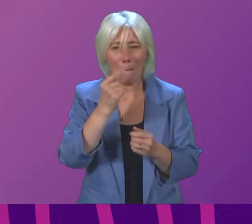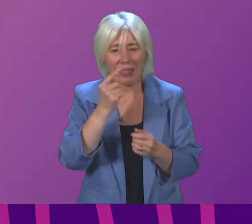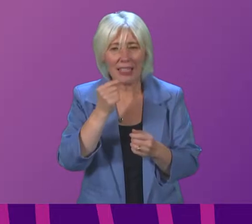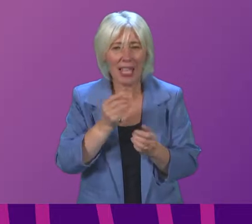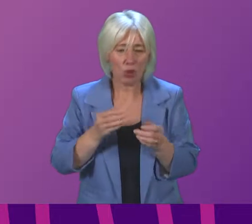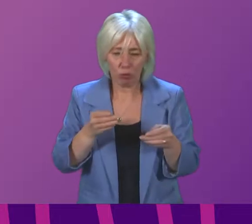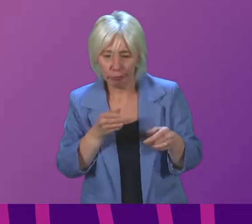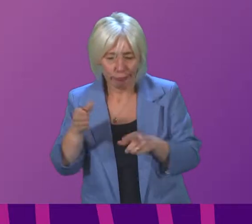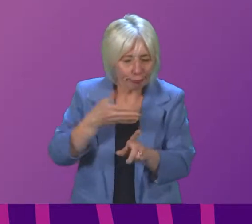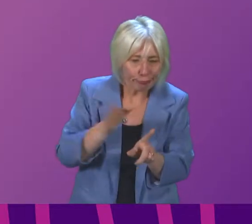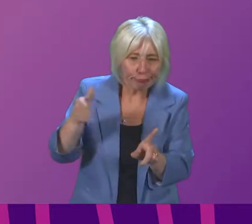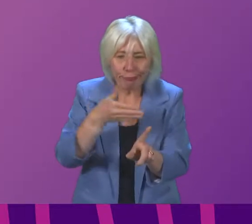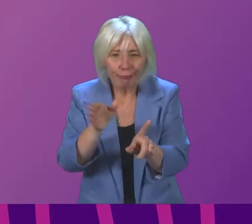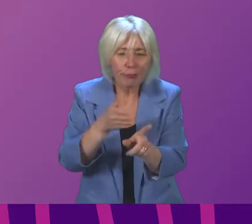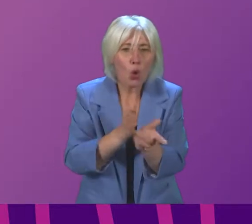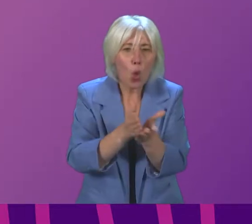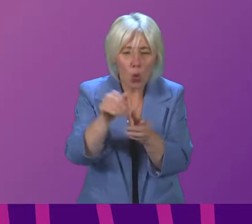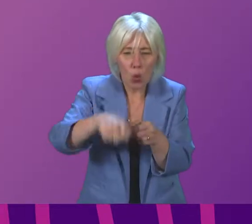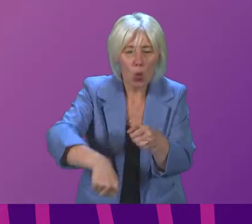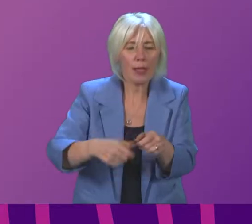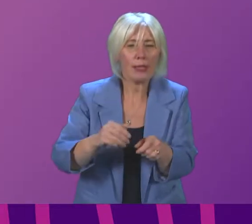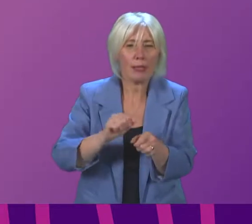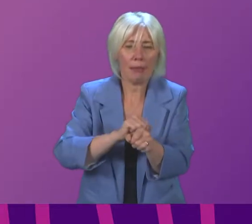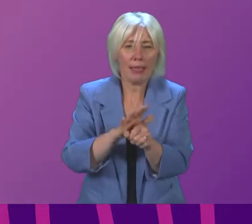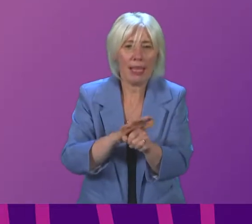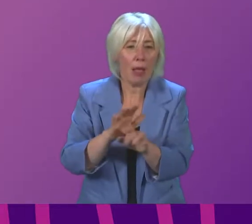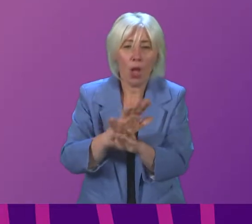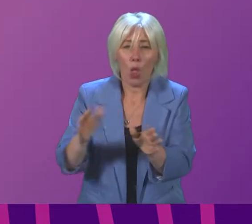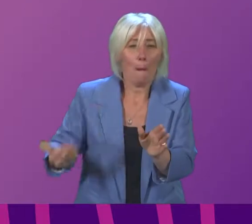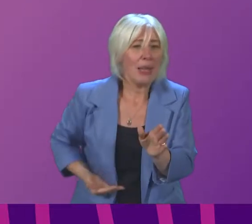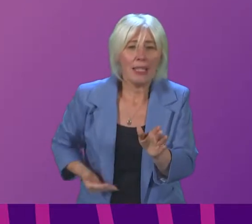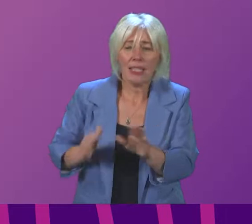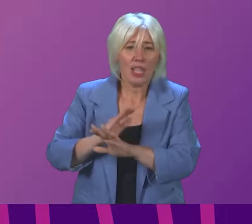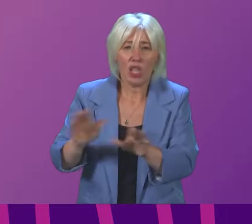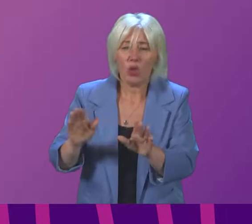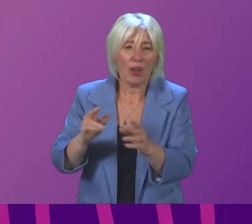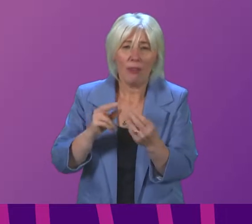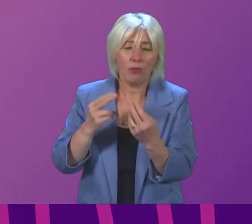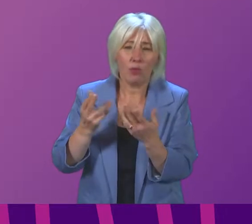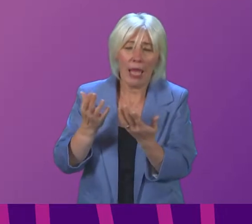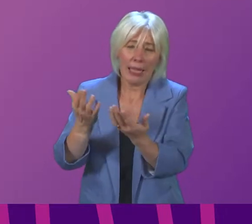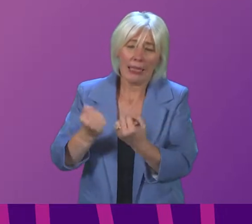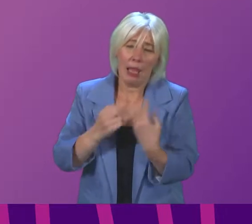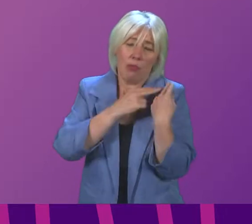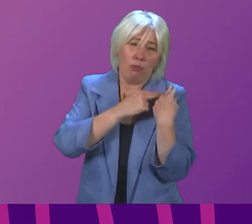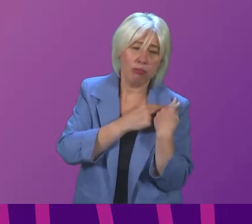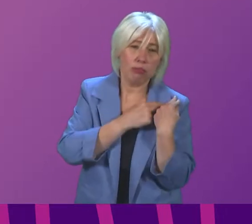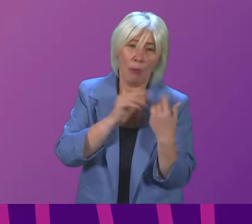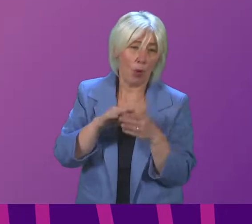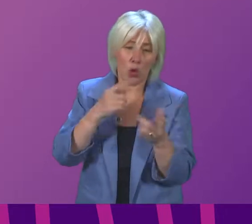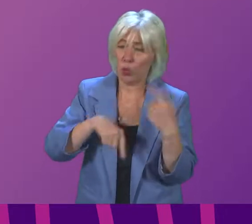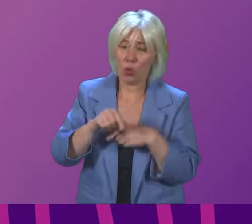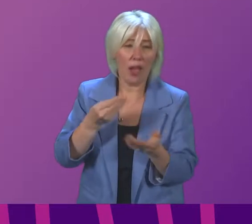next phase of the pandemic without businesses unduly paying the cost of what we do because we do not have the wherewithal to properly compensate them